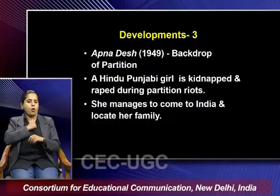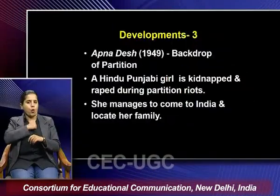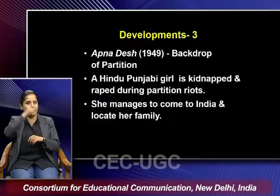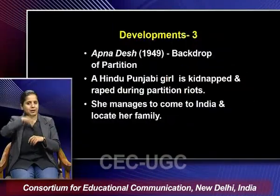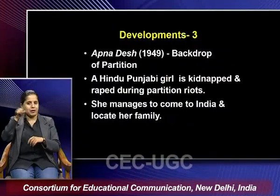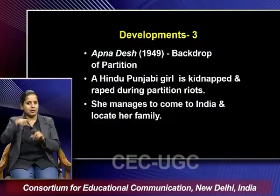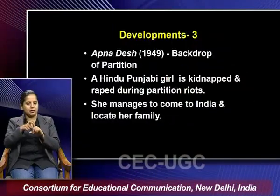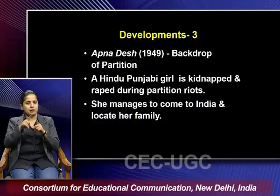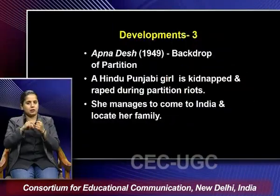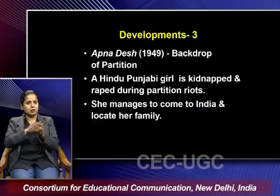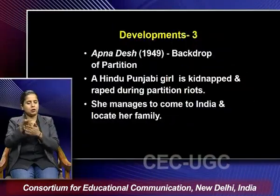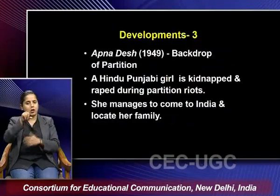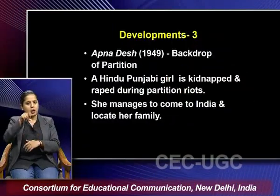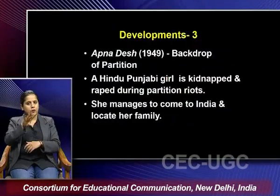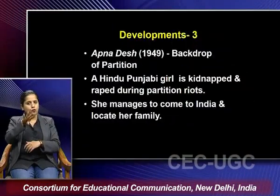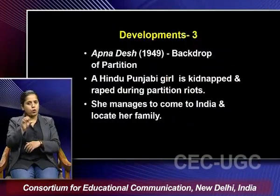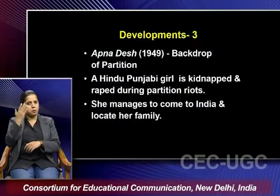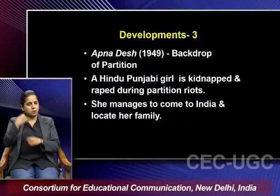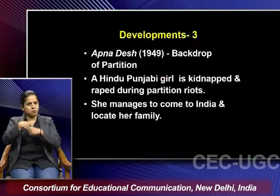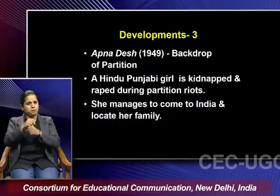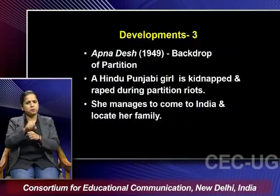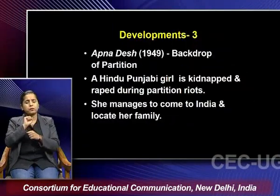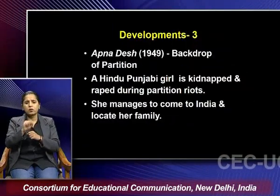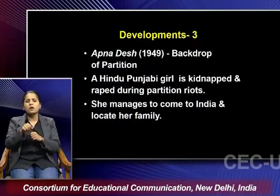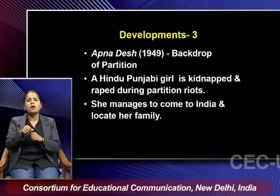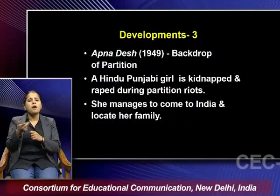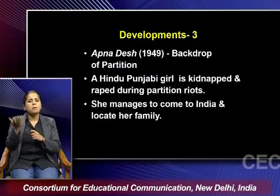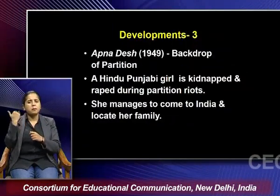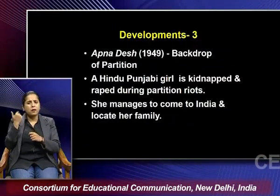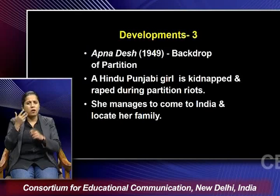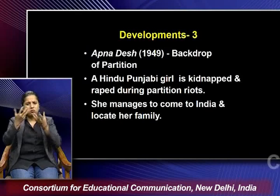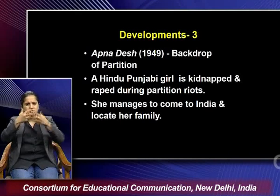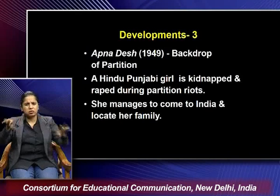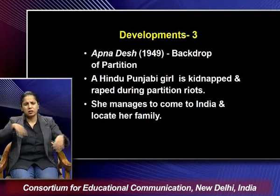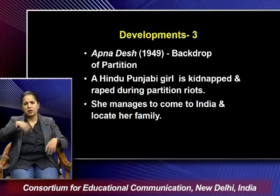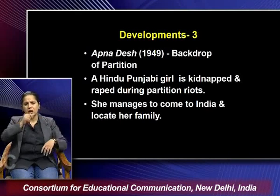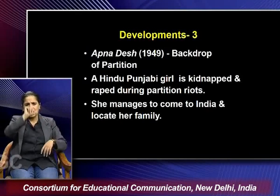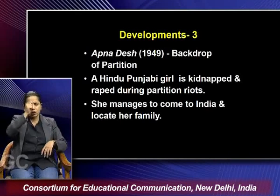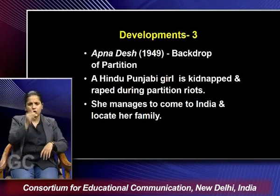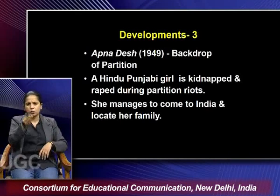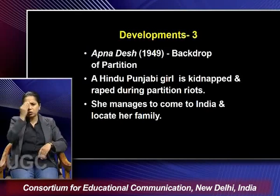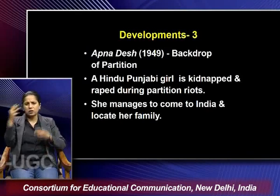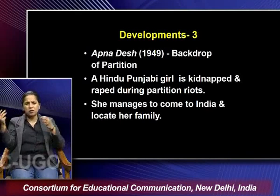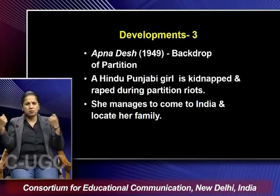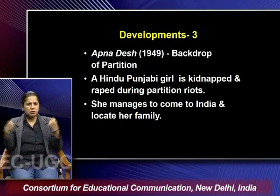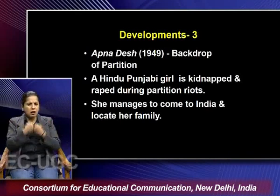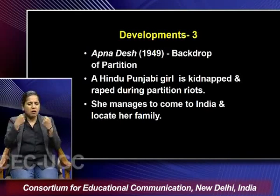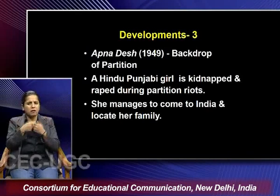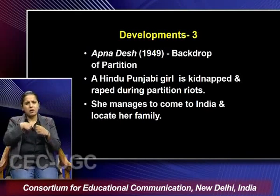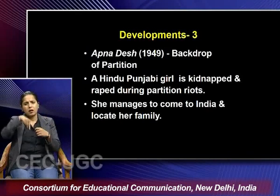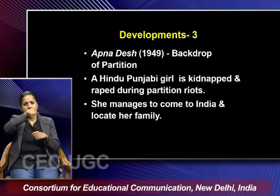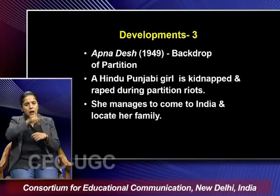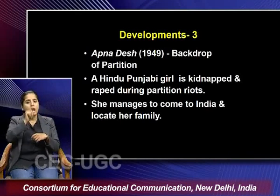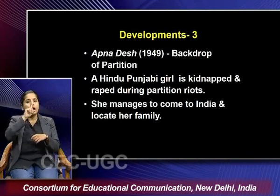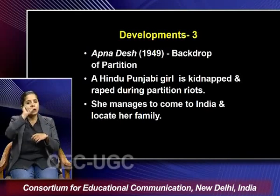1949 which was in the backdrop of partition and in this film a hindu punjabi girl is